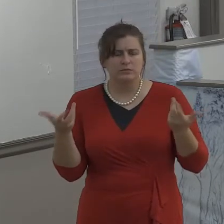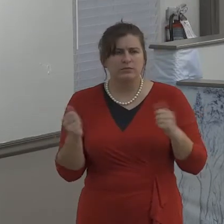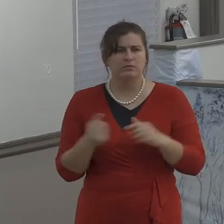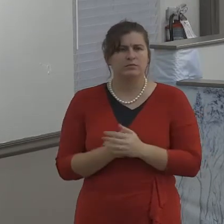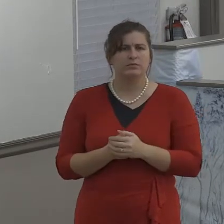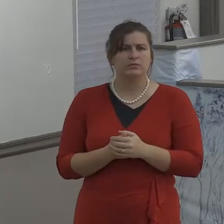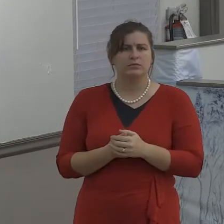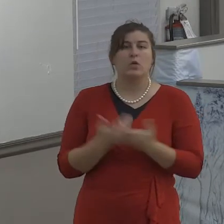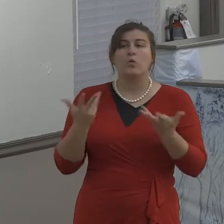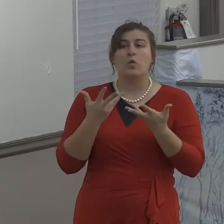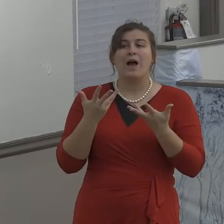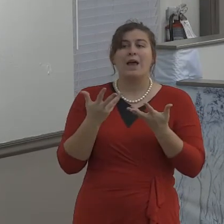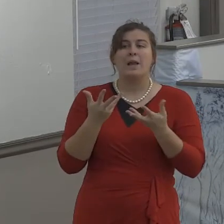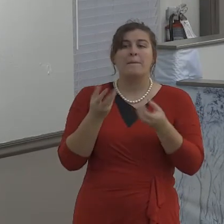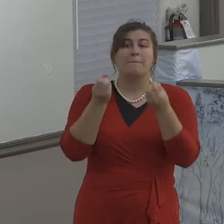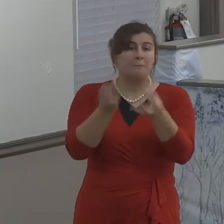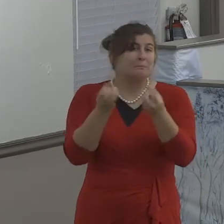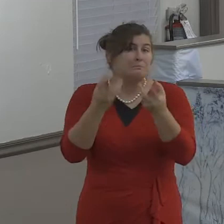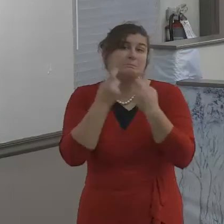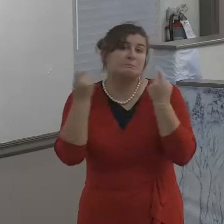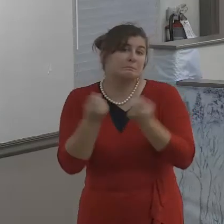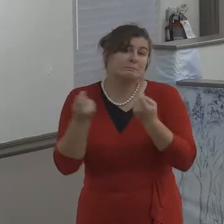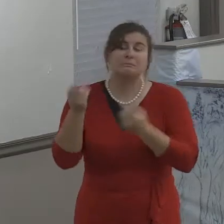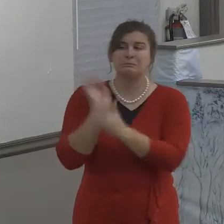for others.